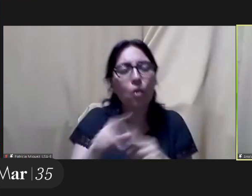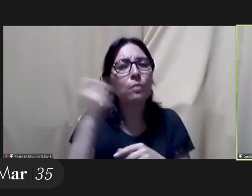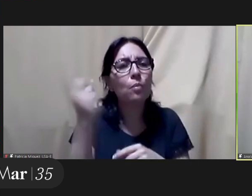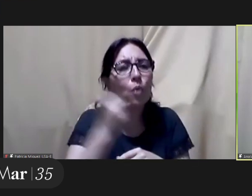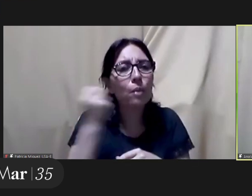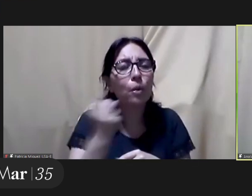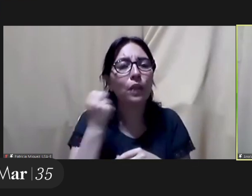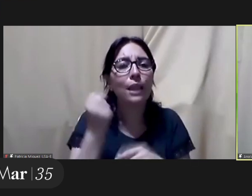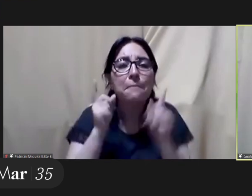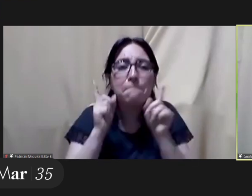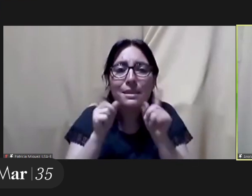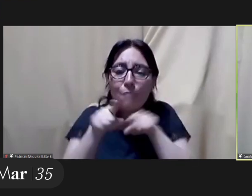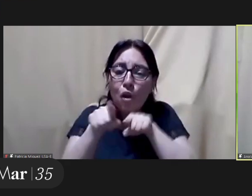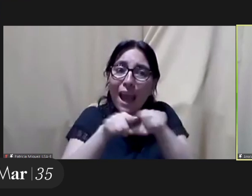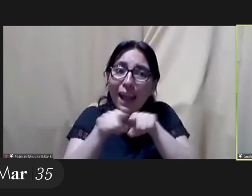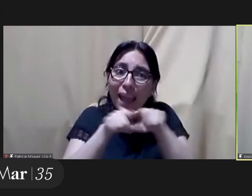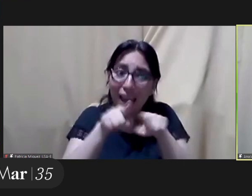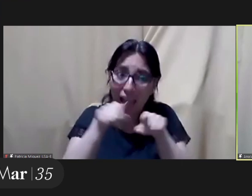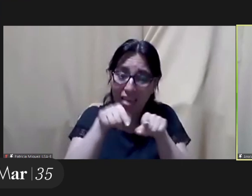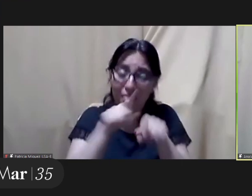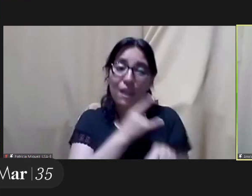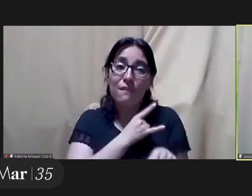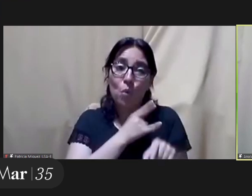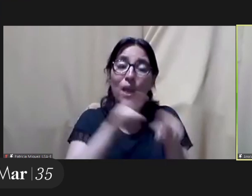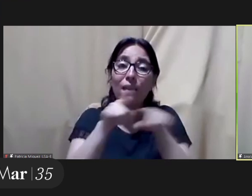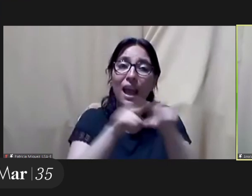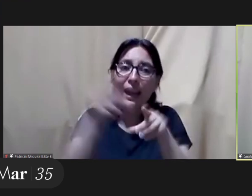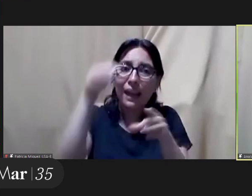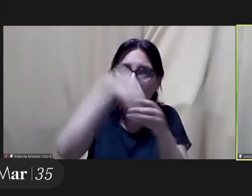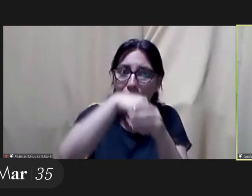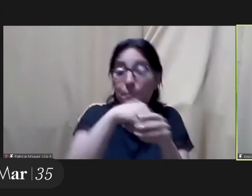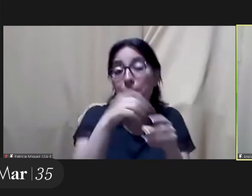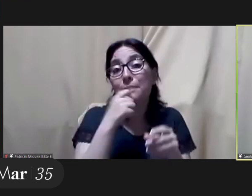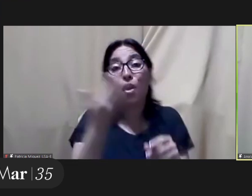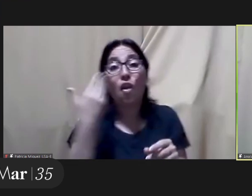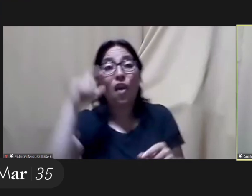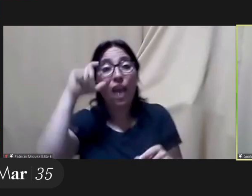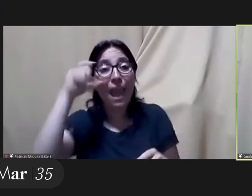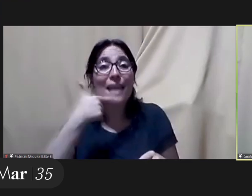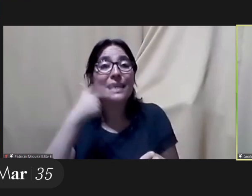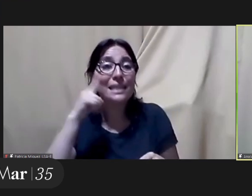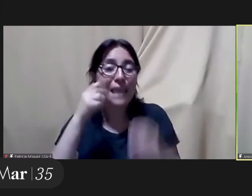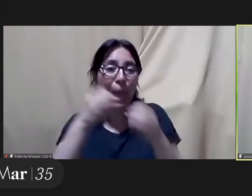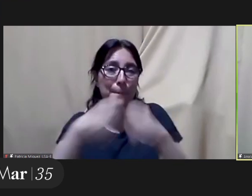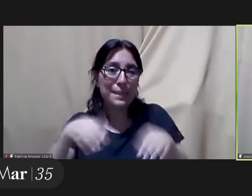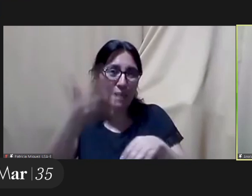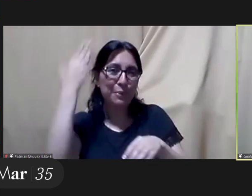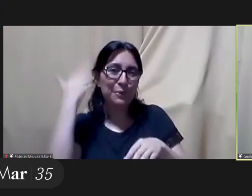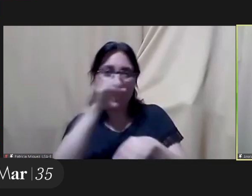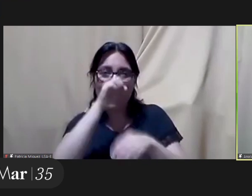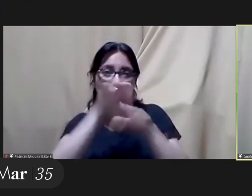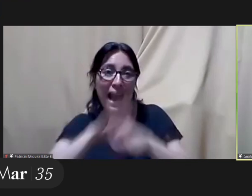was discussed in the chat how important it is for us to have in university education